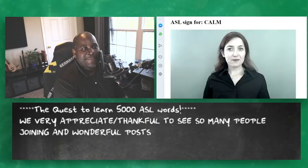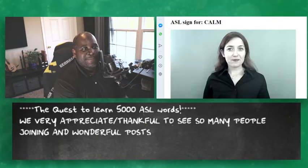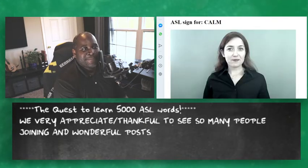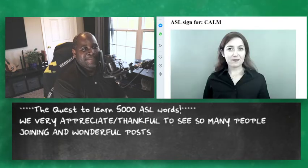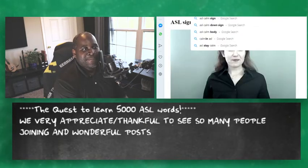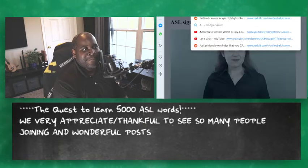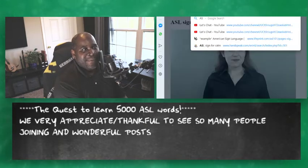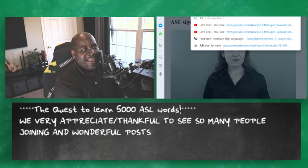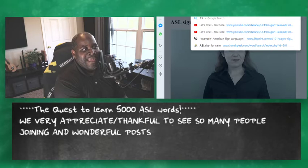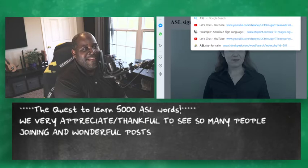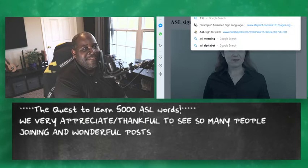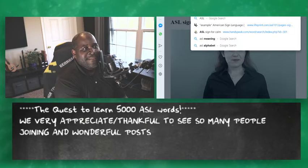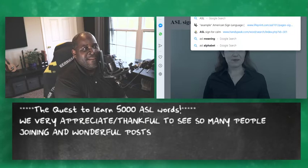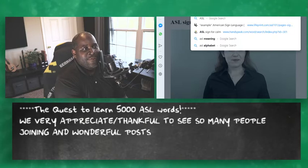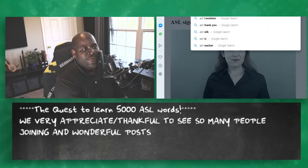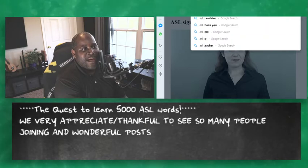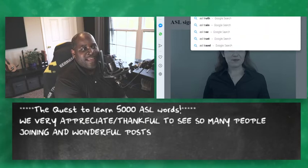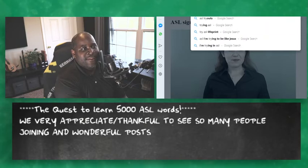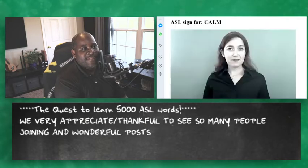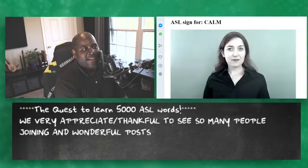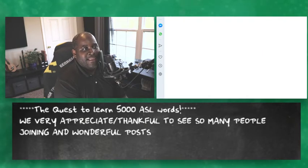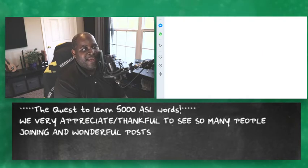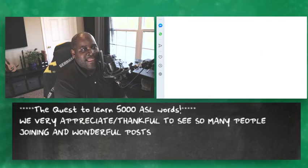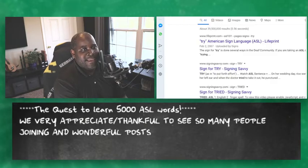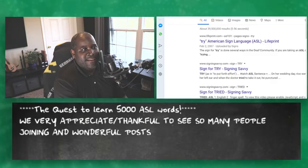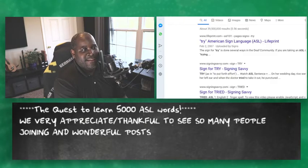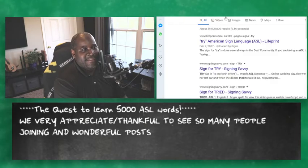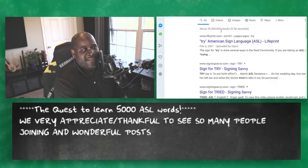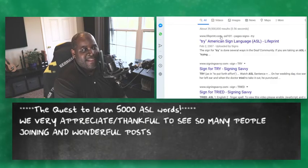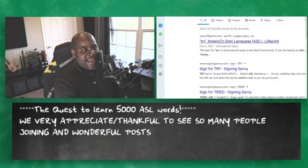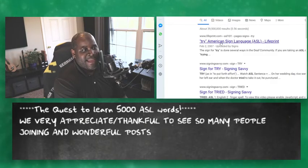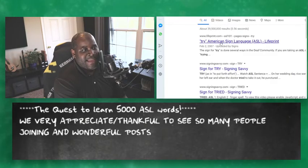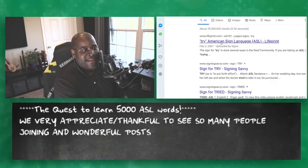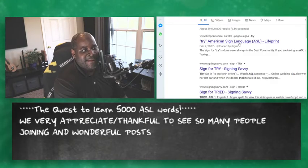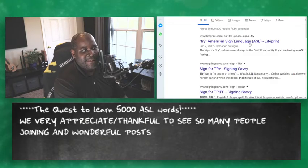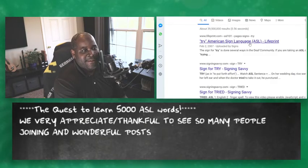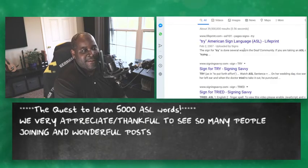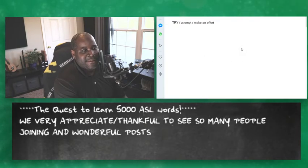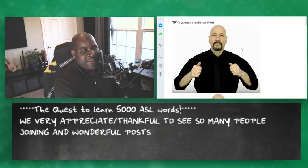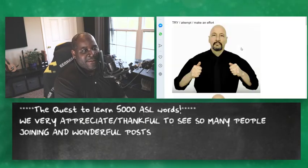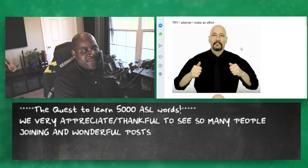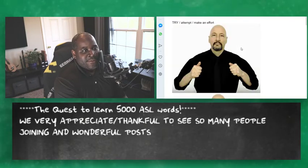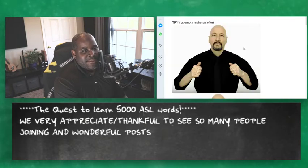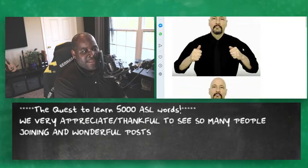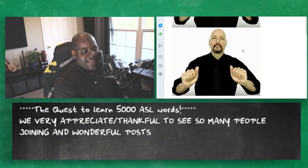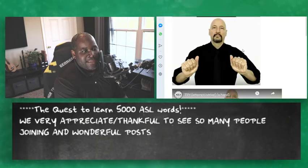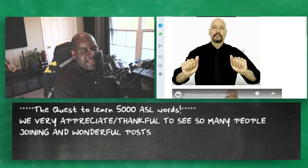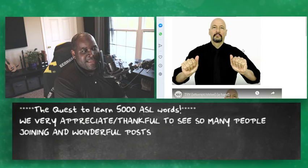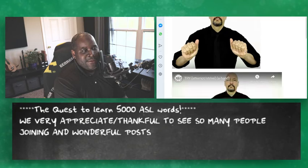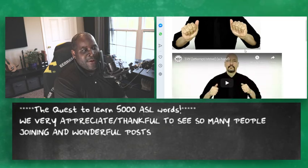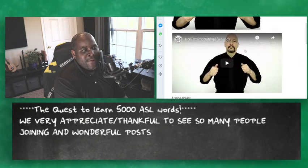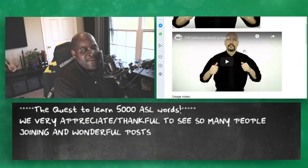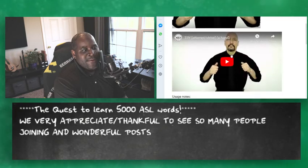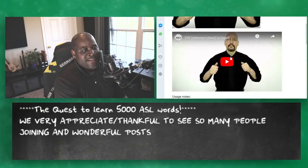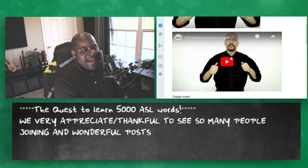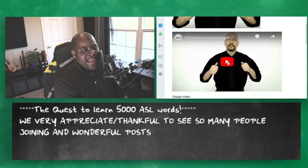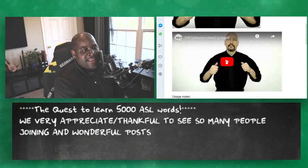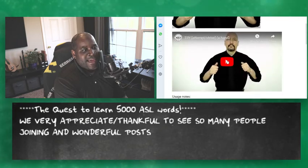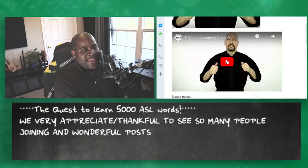ASL sign for try looks a lot like stay you oh it's kind of like